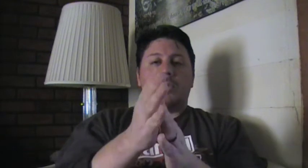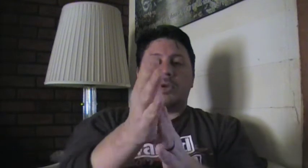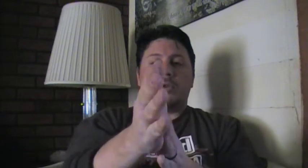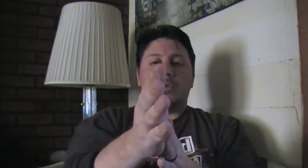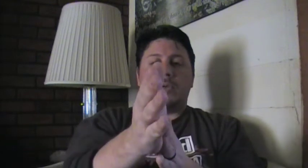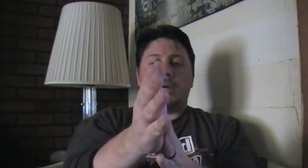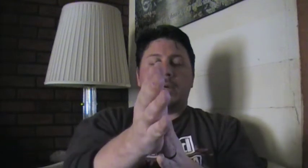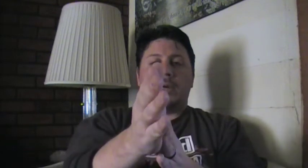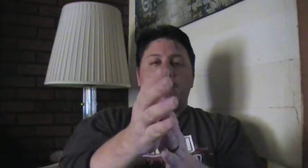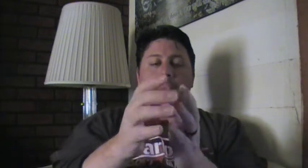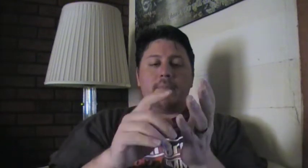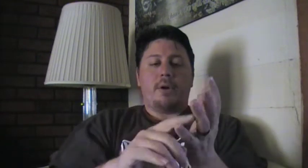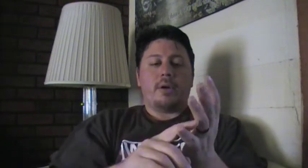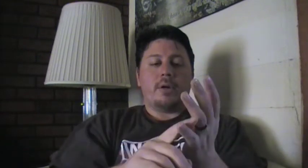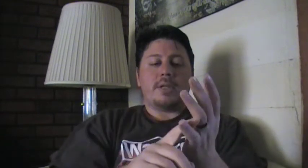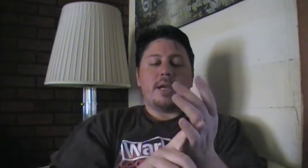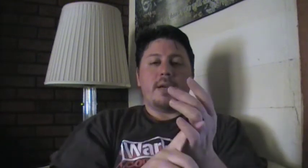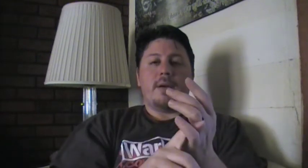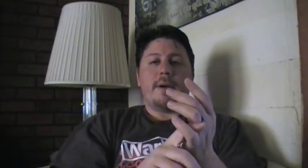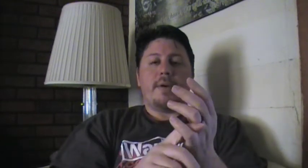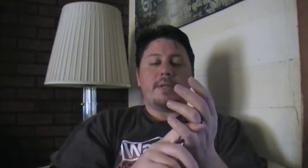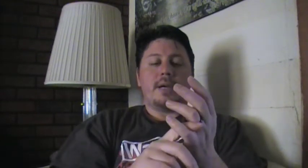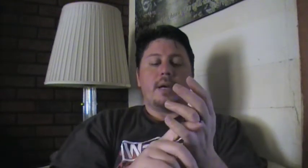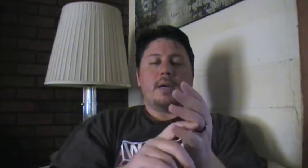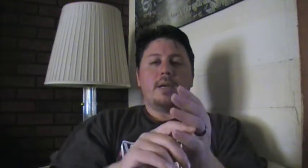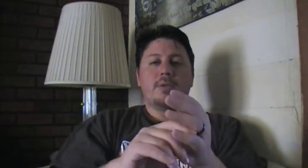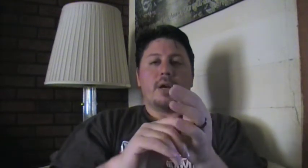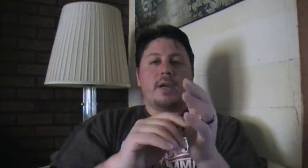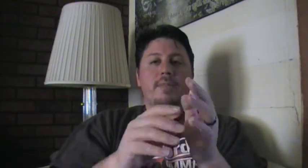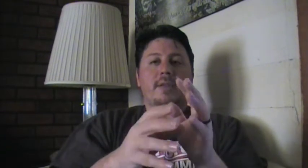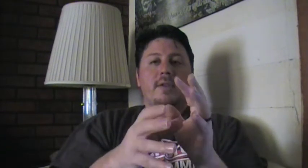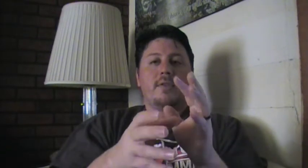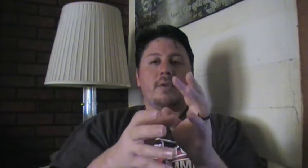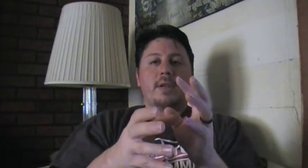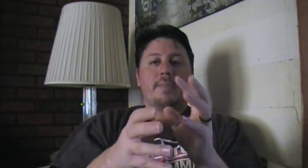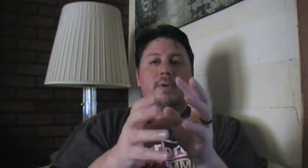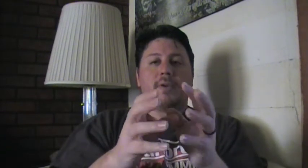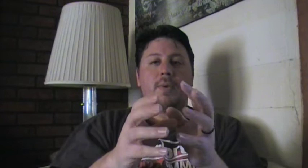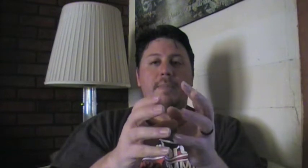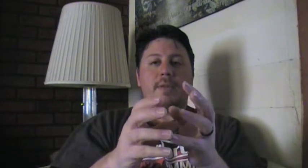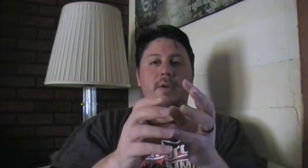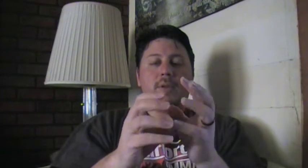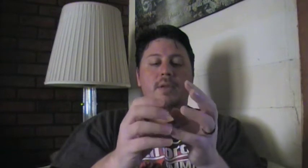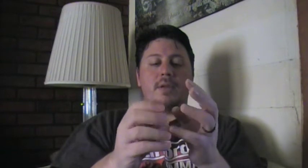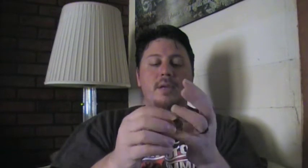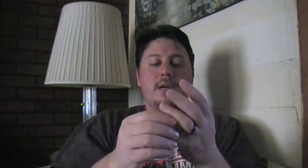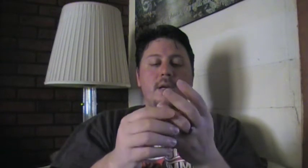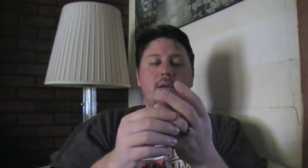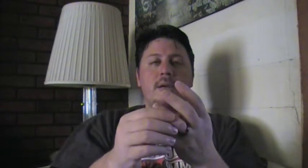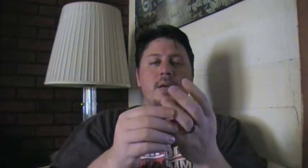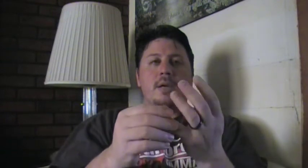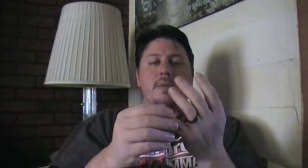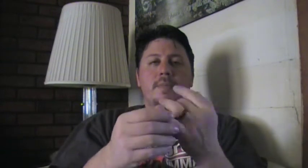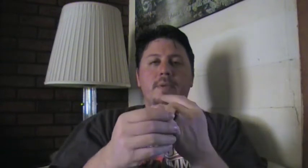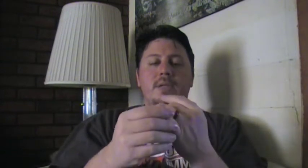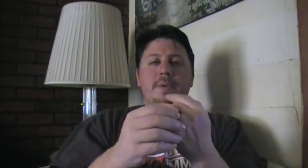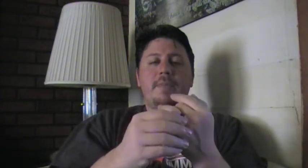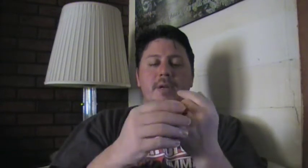what you're doing. Ed Parker said about... He was talking about this during the Perfect Weapon thing with Speakman,